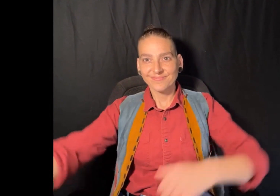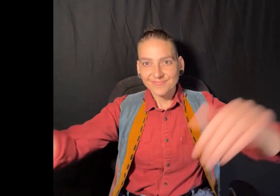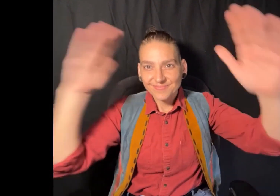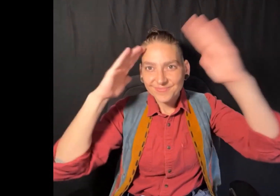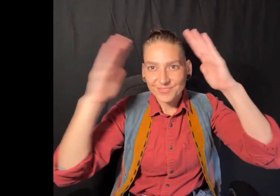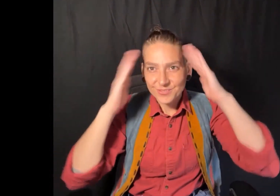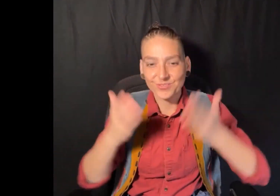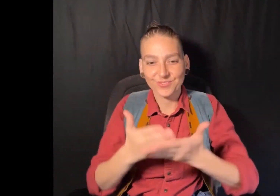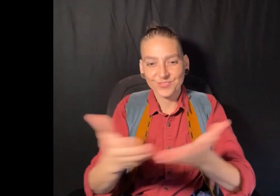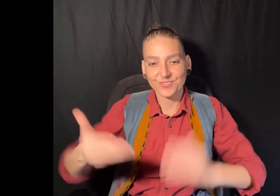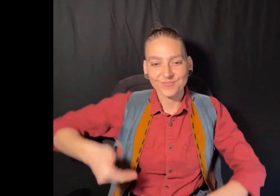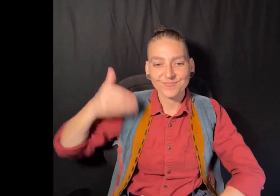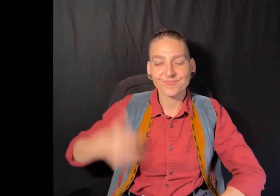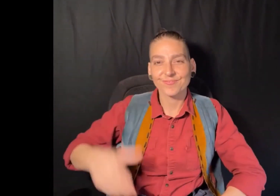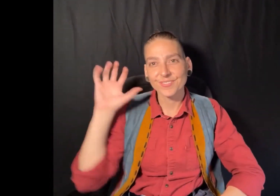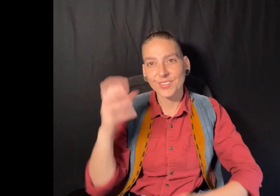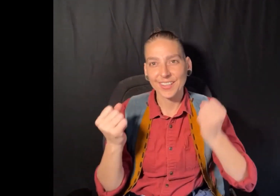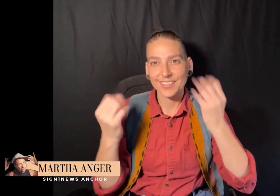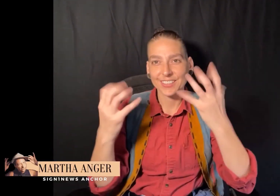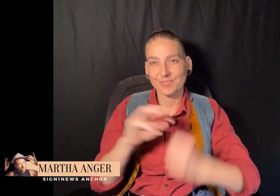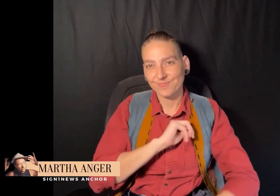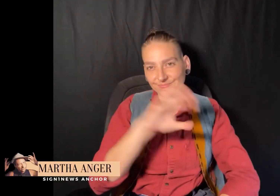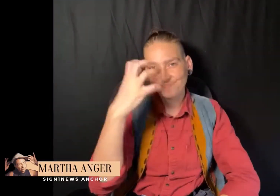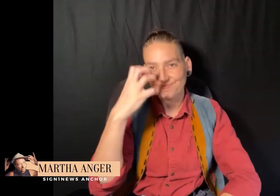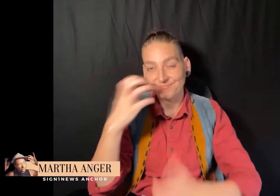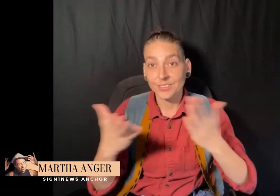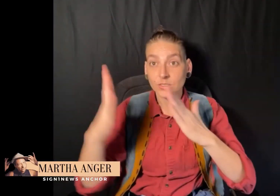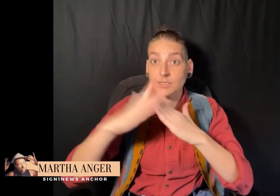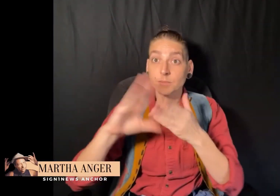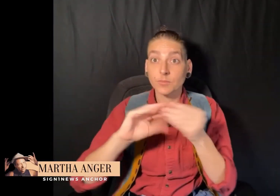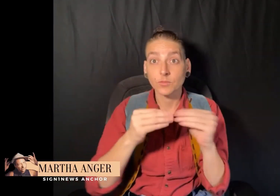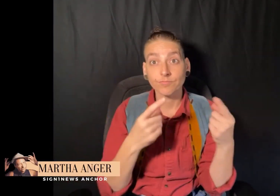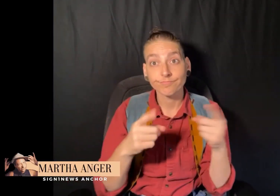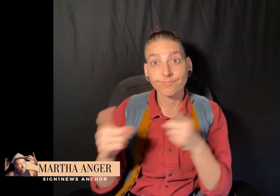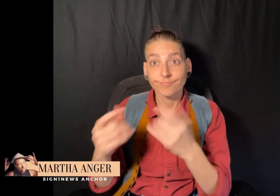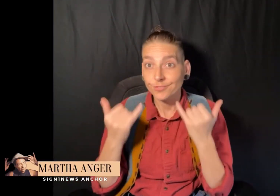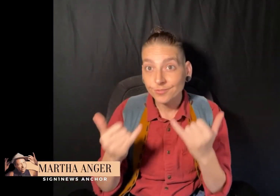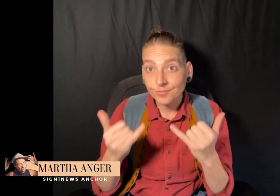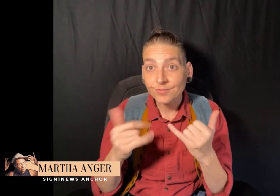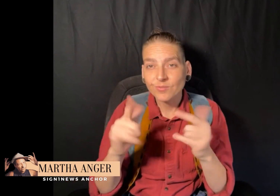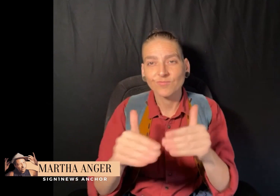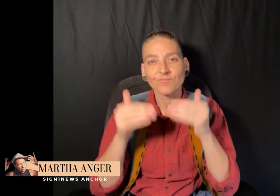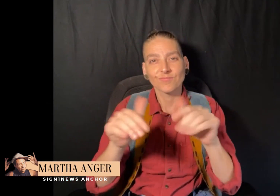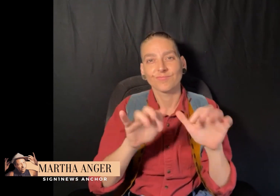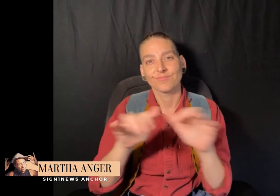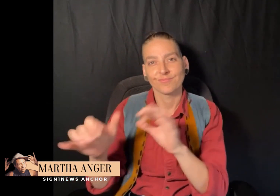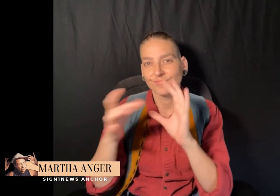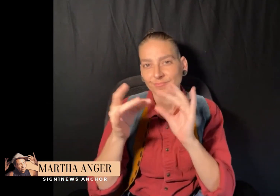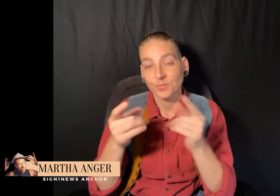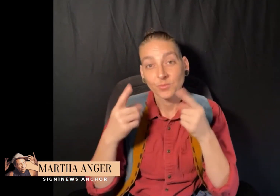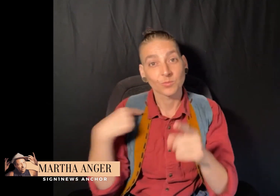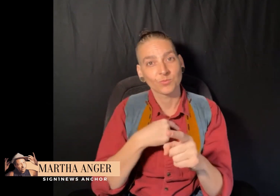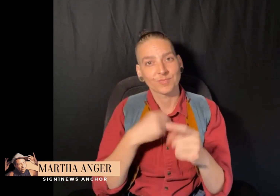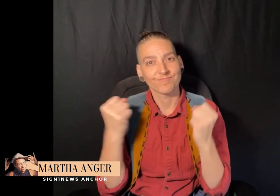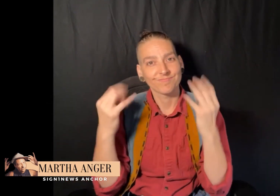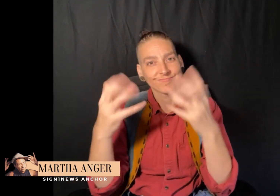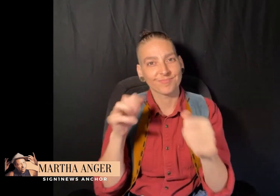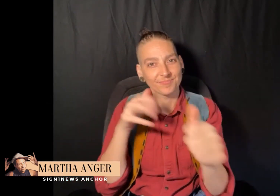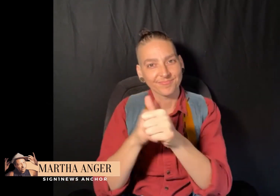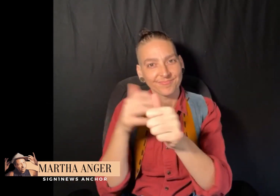Hello everyone, I'm SignOne News anchor Martha Anger. Here's a quick look at the top trending stories making headlines today. If you post an interesting comment